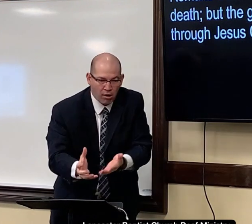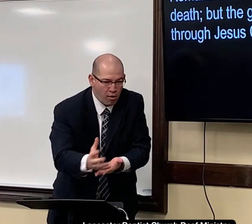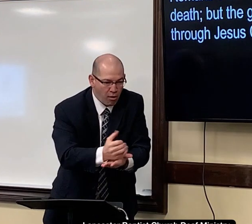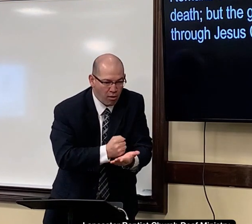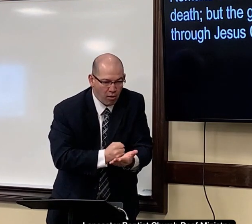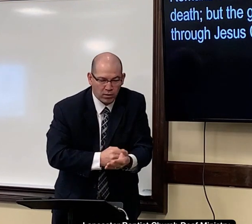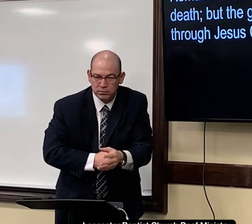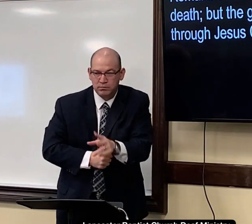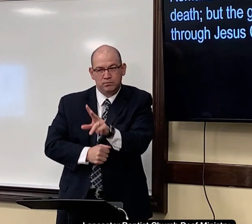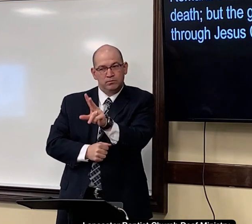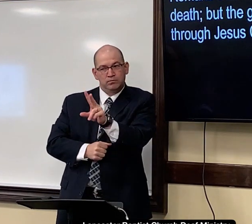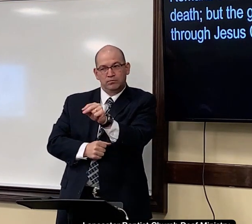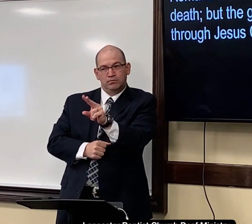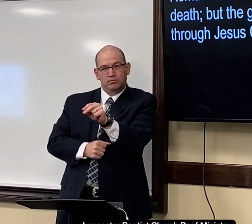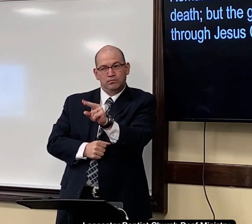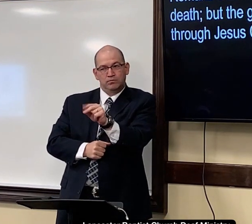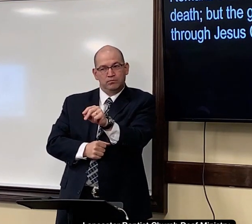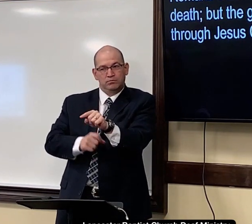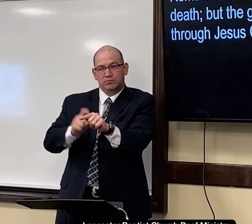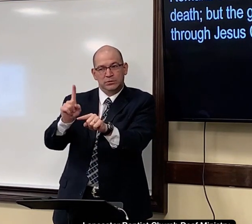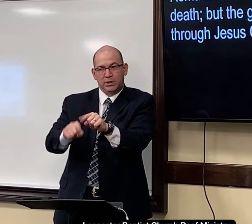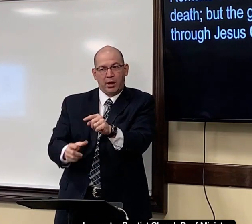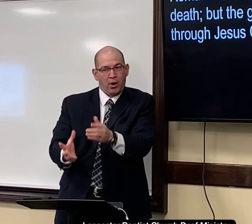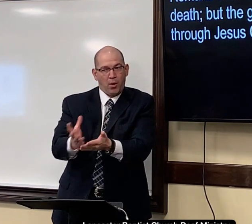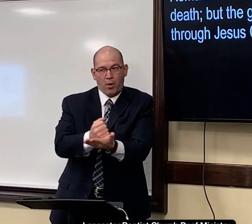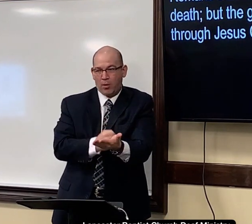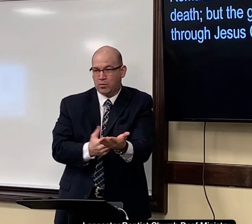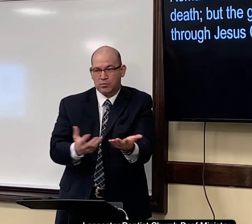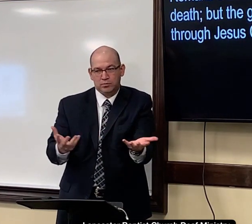It's not something that you can earn. You don't earn this. Yes.